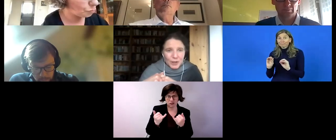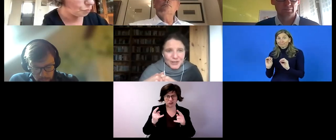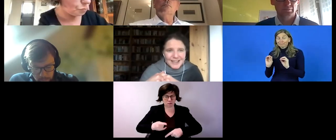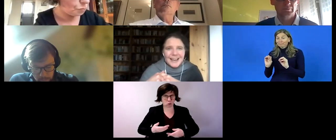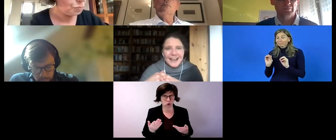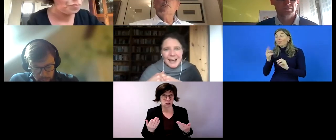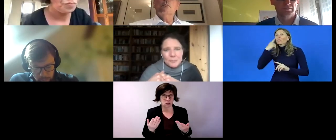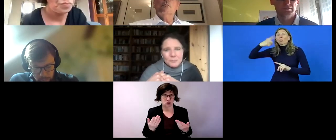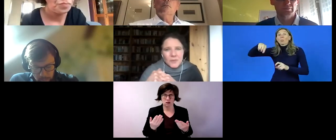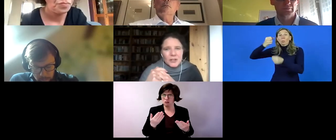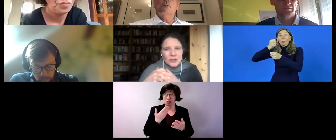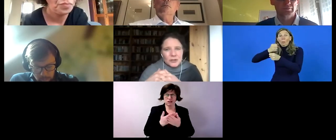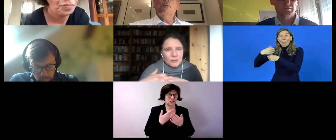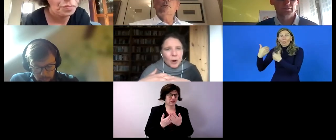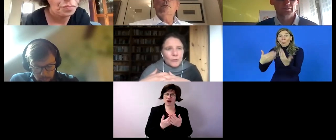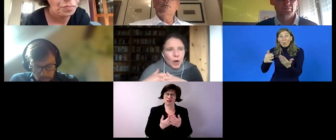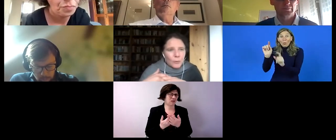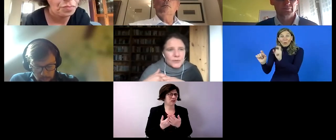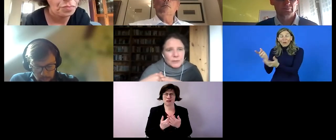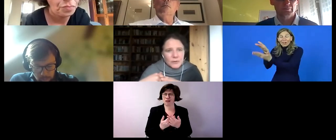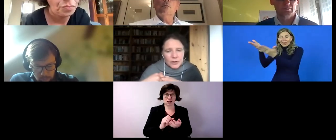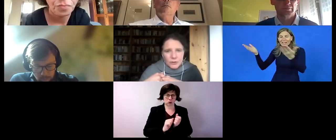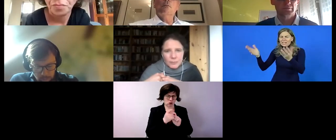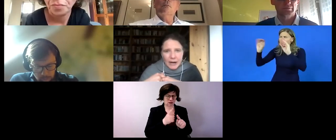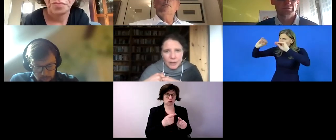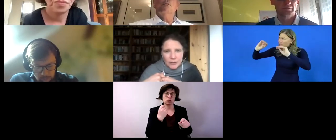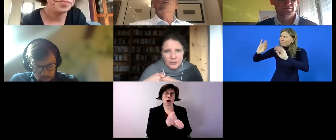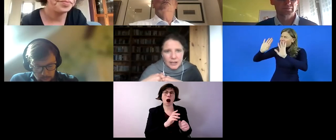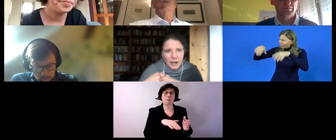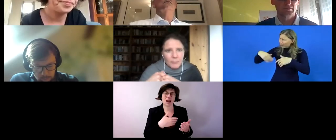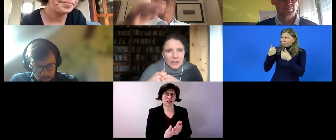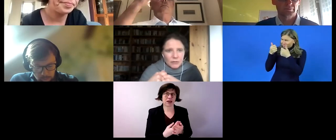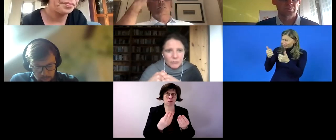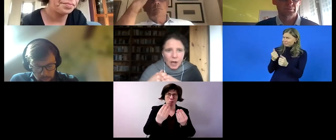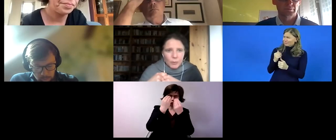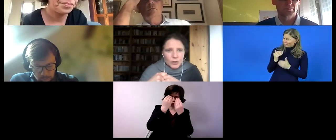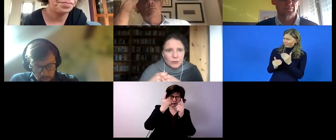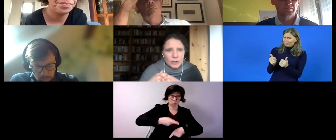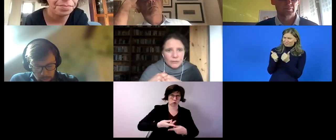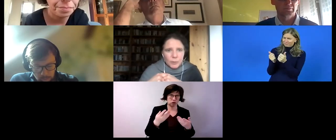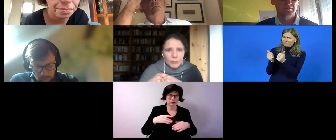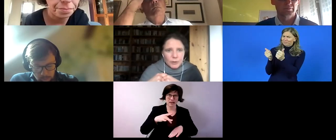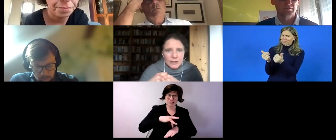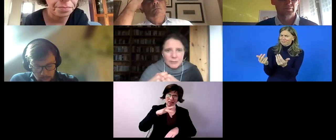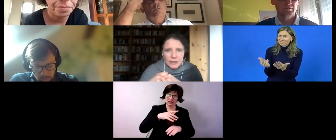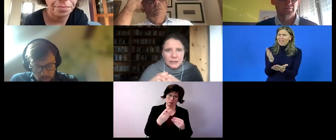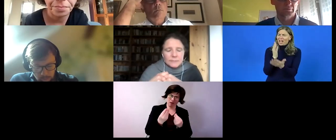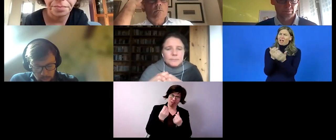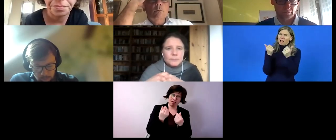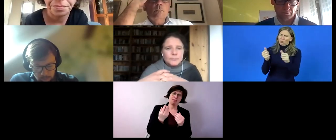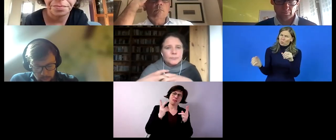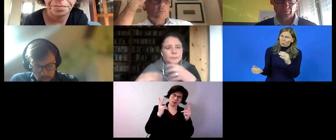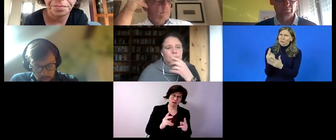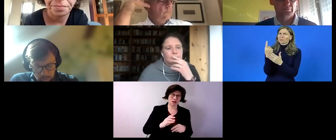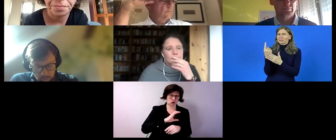employers um to to overcome some of those barriers and make it a real opportunity for people with disabilities